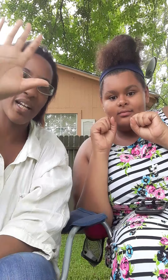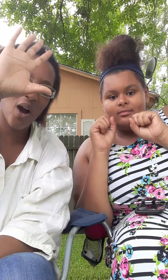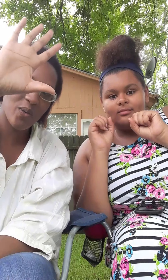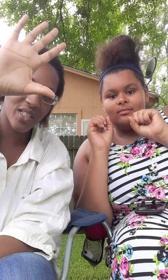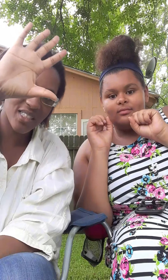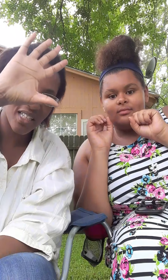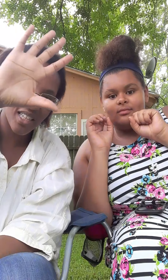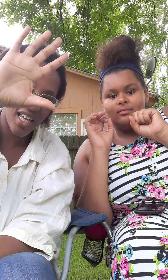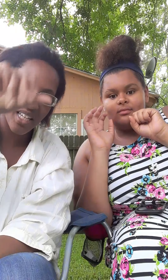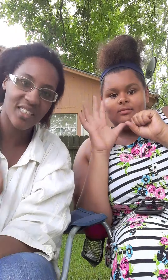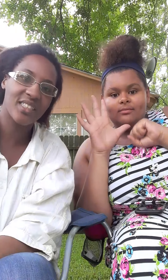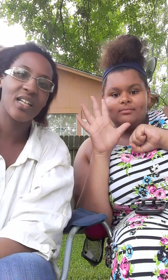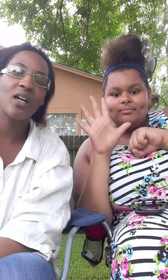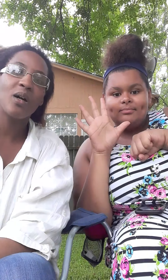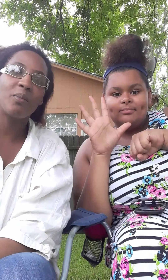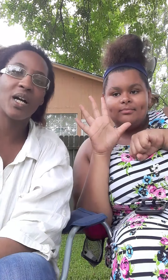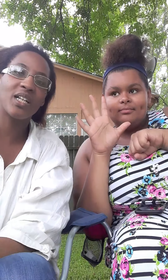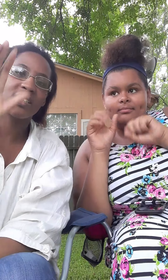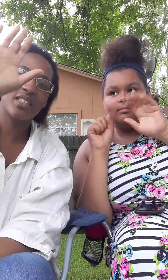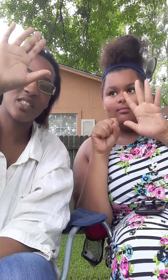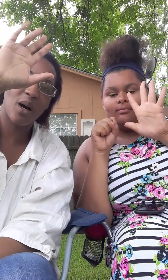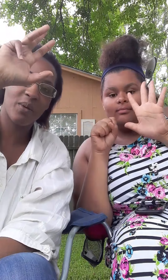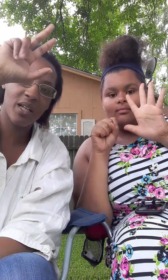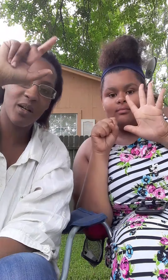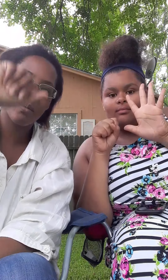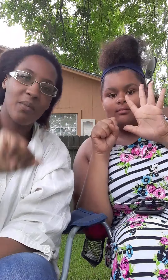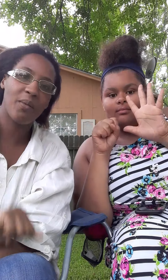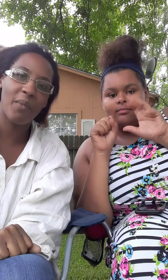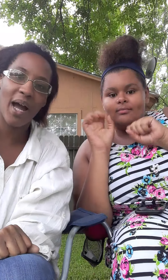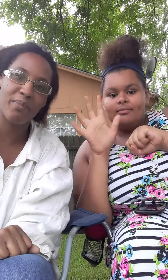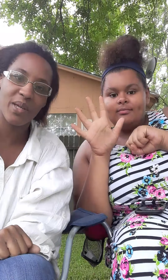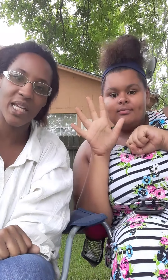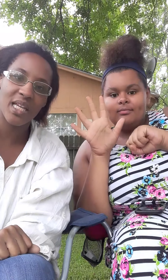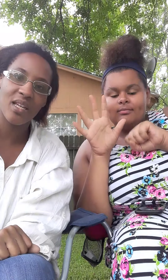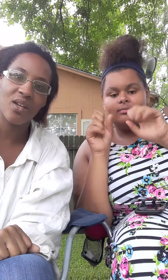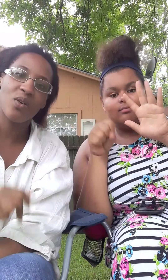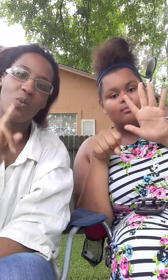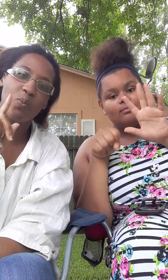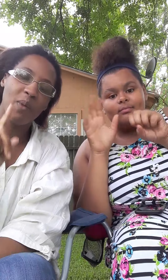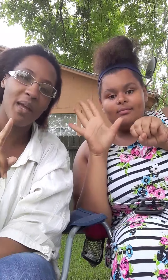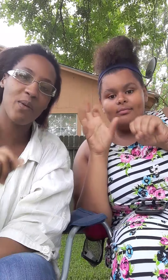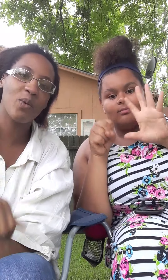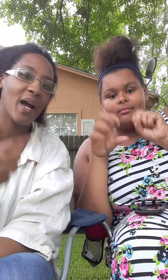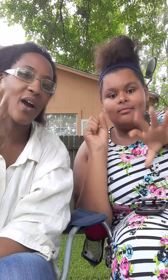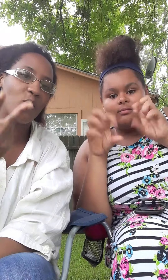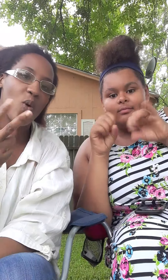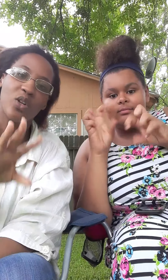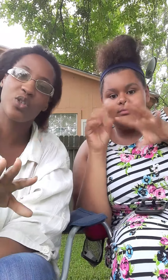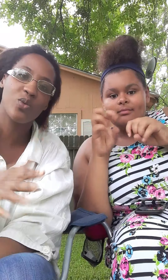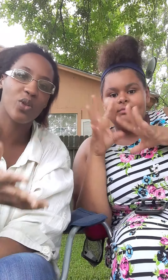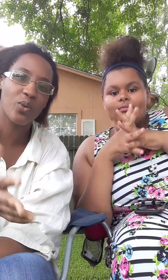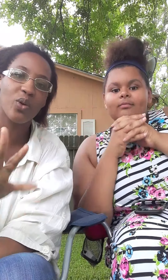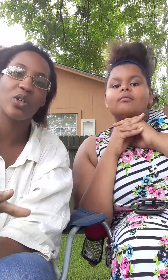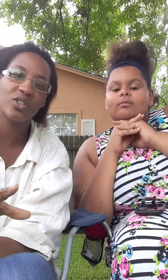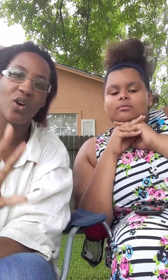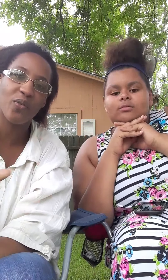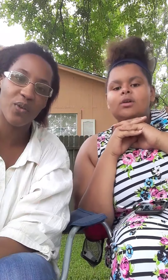always see this, because some of them might be, maybe we might have one or two or three or a few